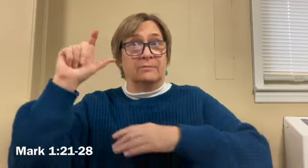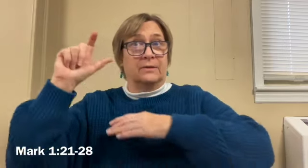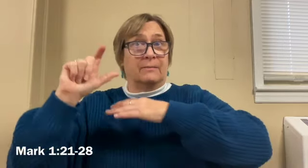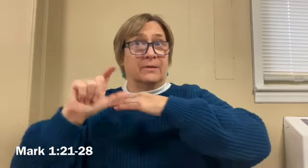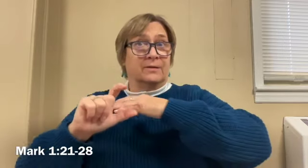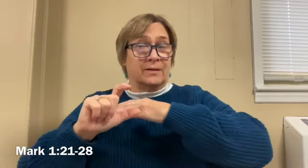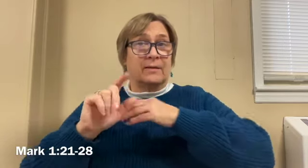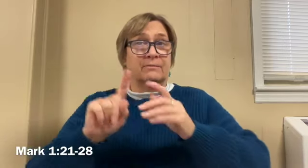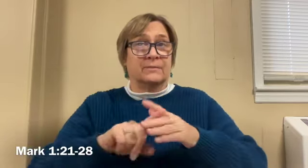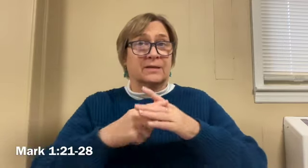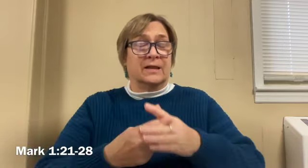and taught